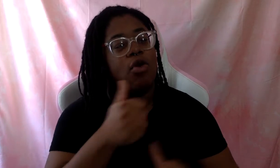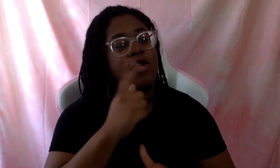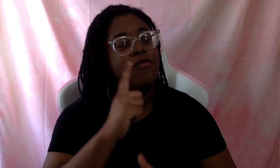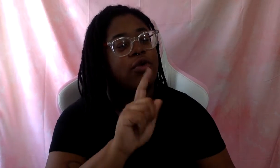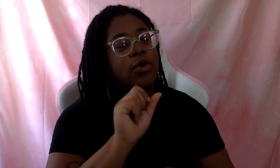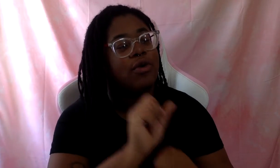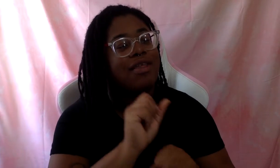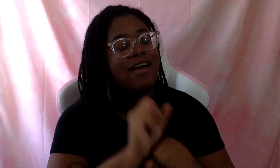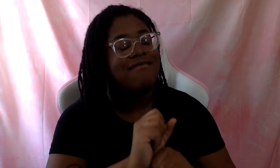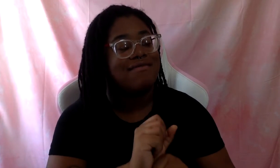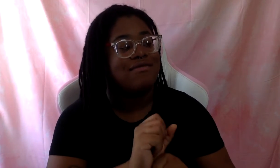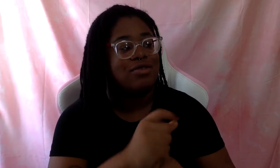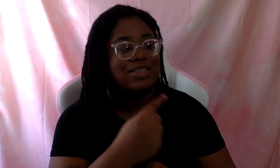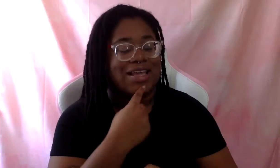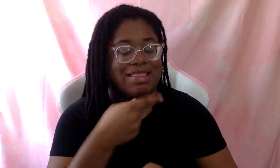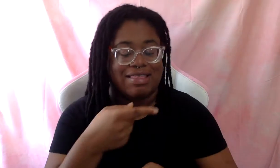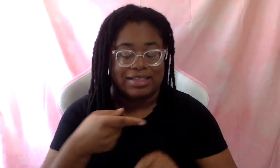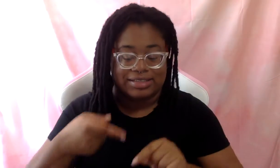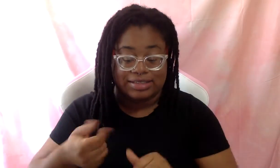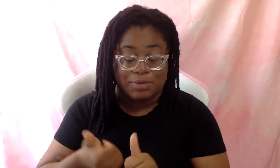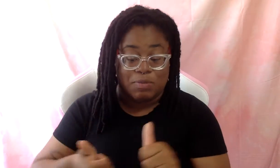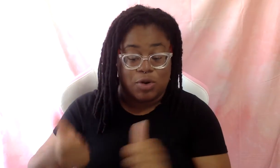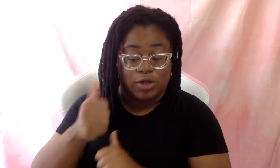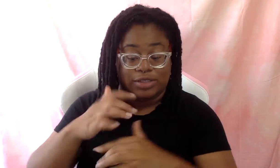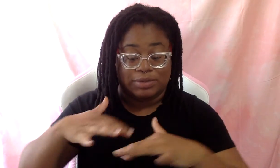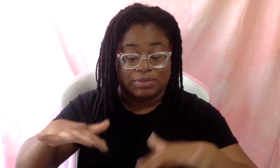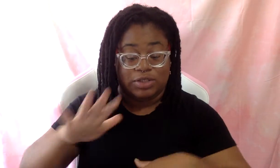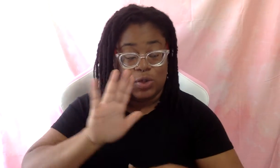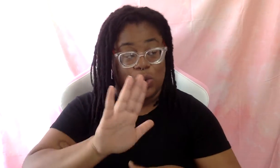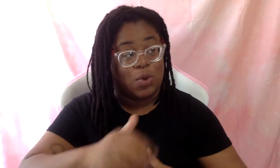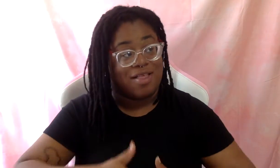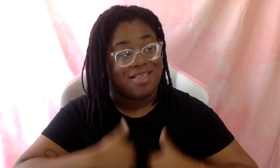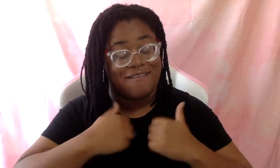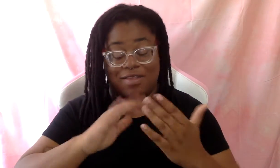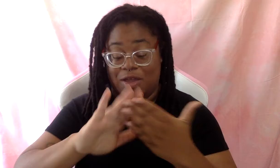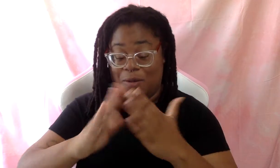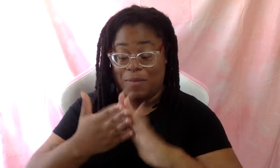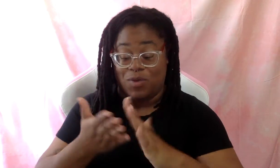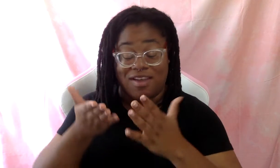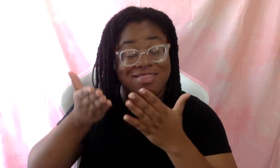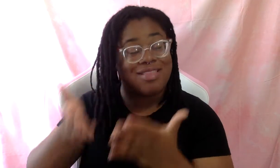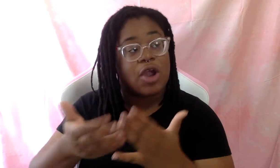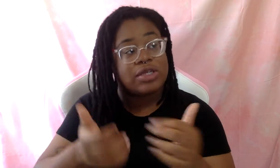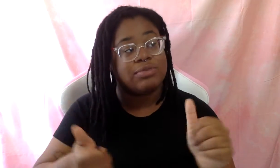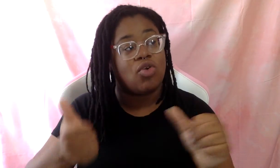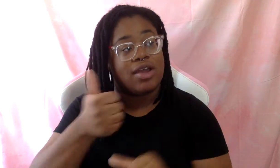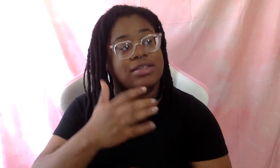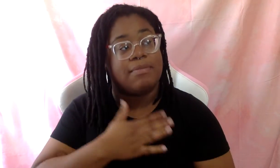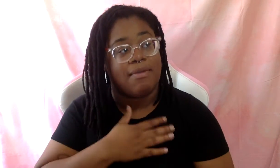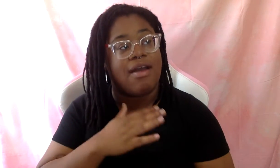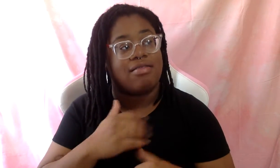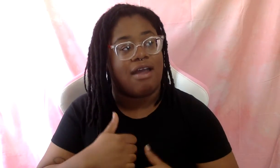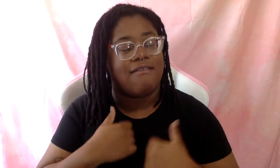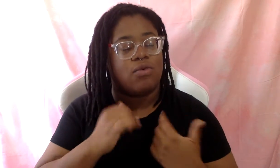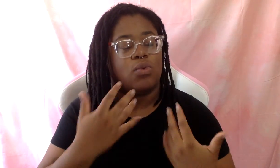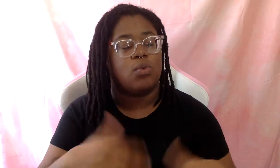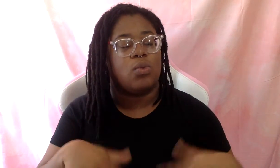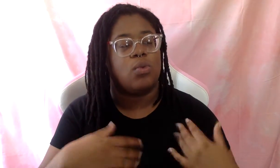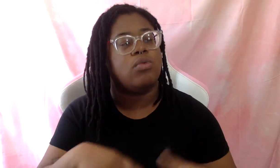saying, this is a prioritized space in my life and the community there is prioritized in my life. What did your life look